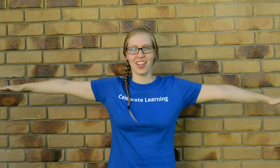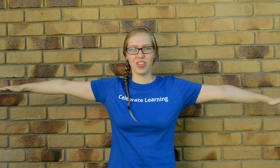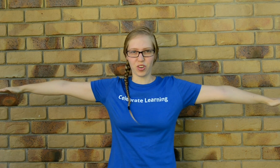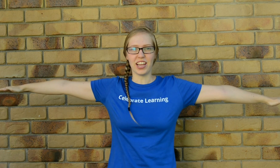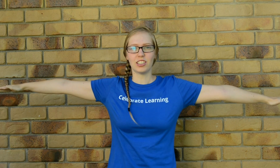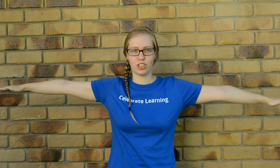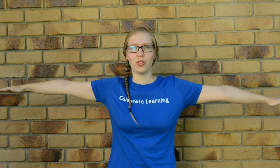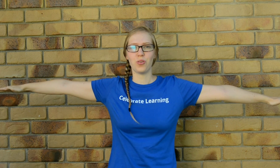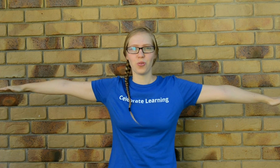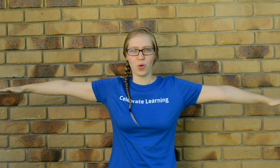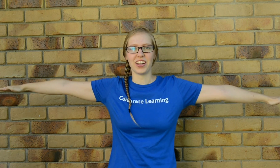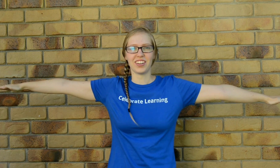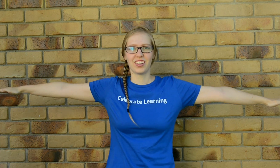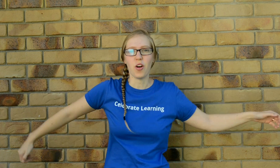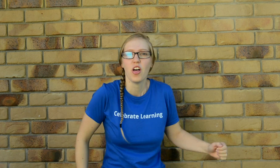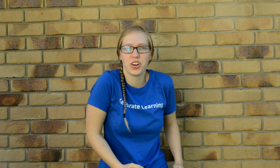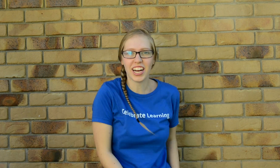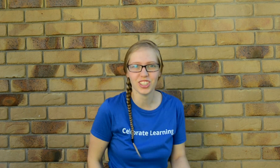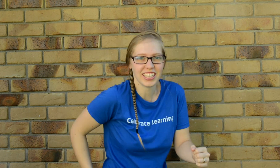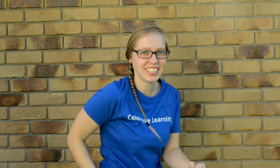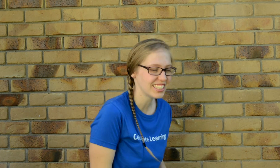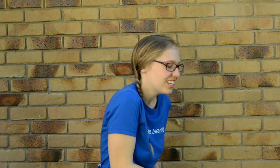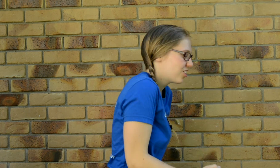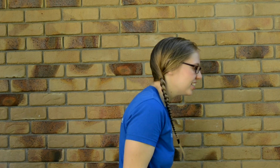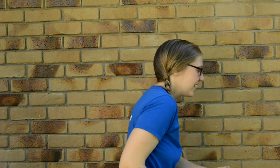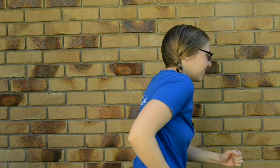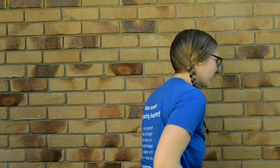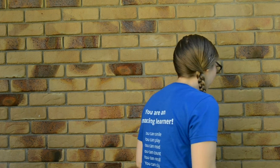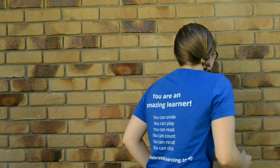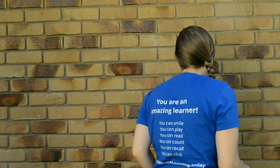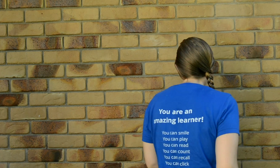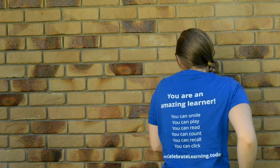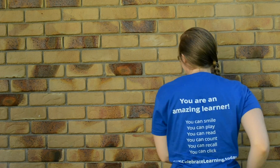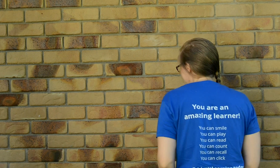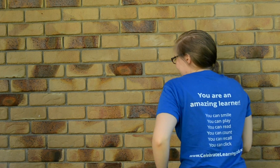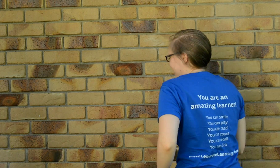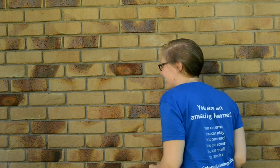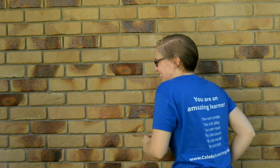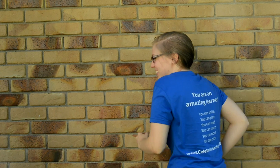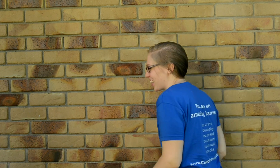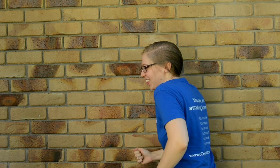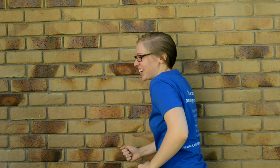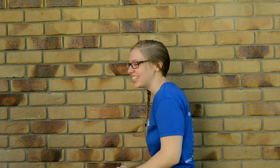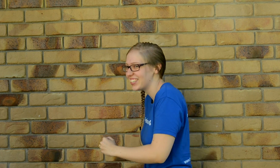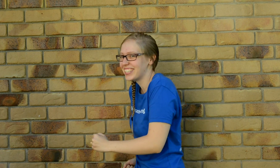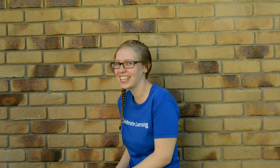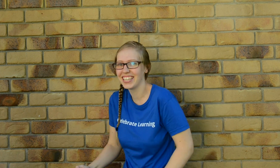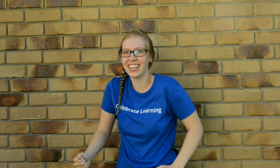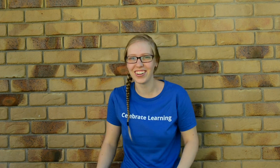Three, two, one, go! 360 degrees in a circle! 360 degrees in a circle! 360 degrees